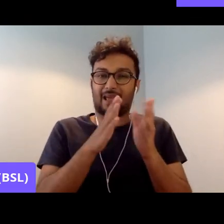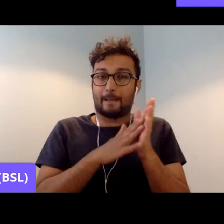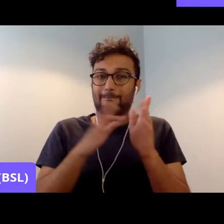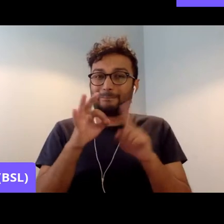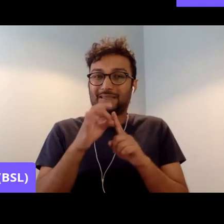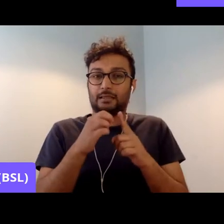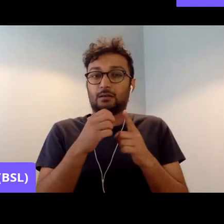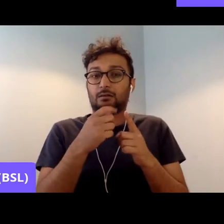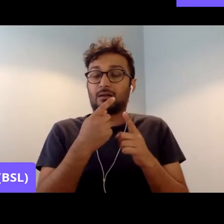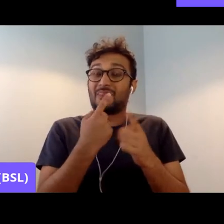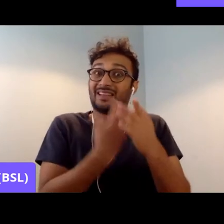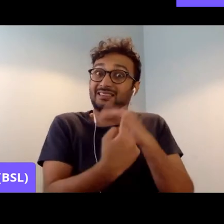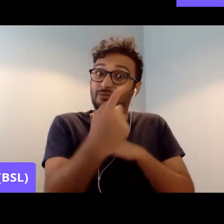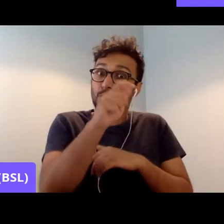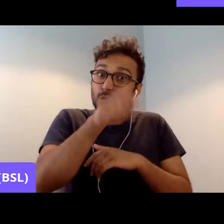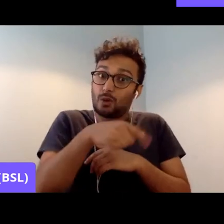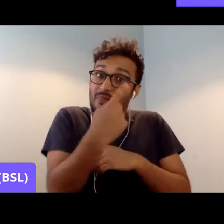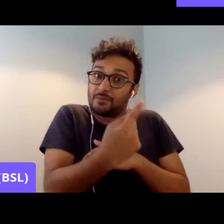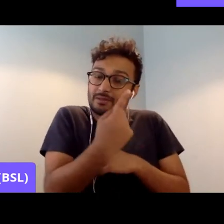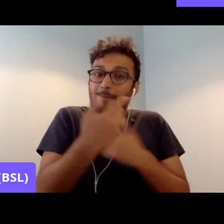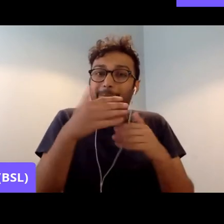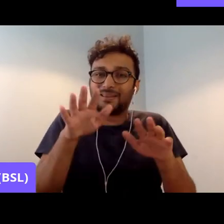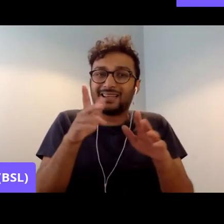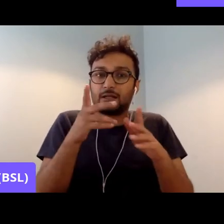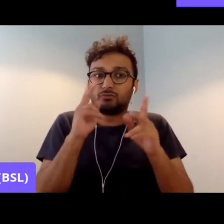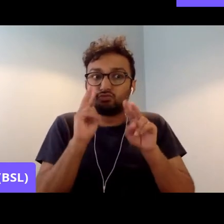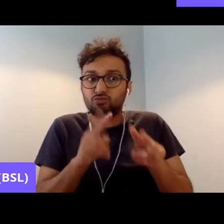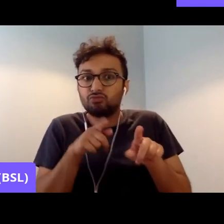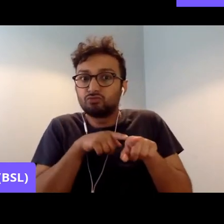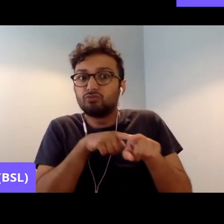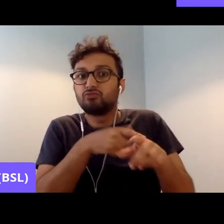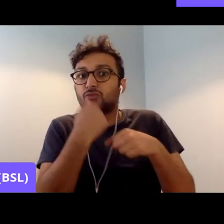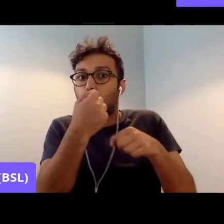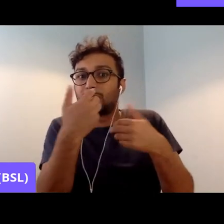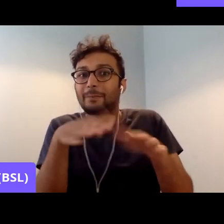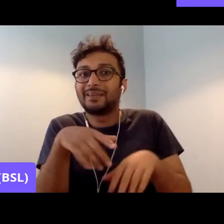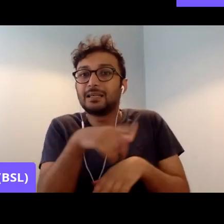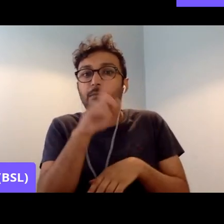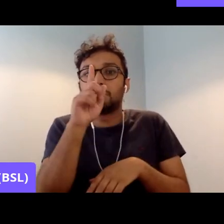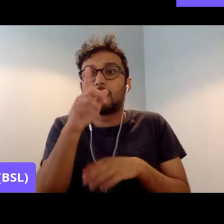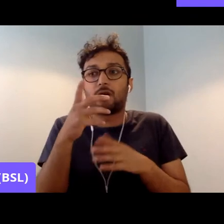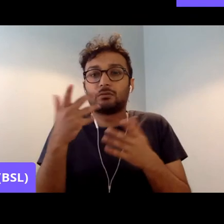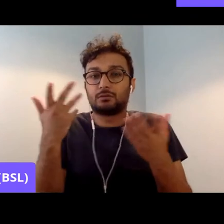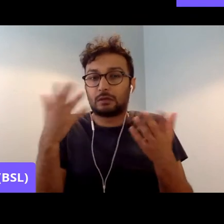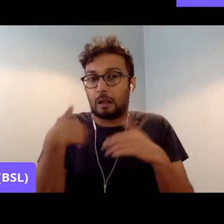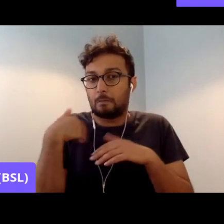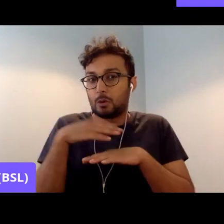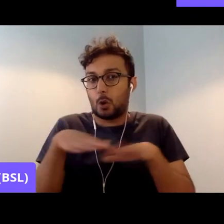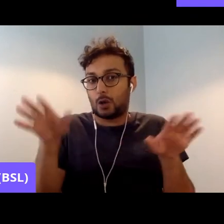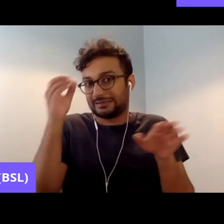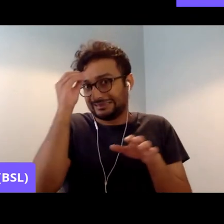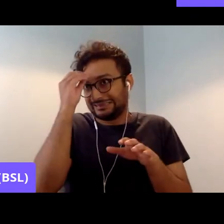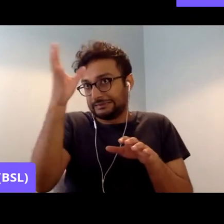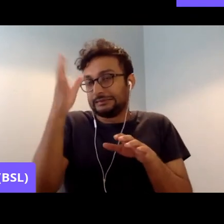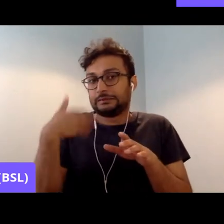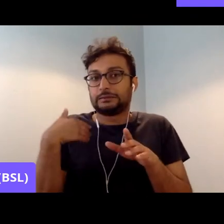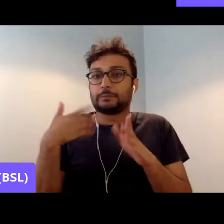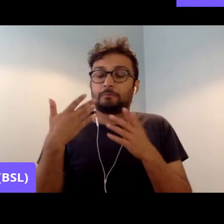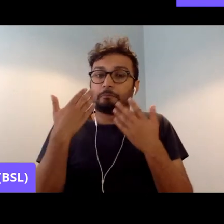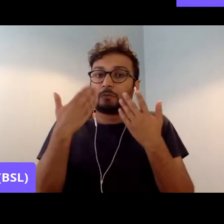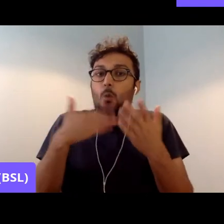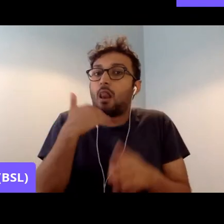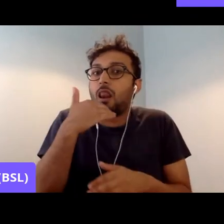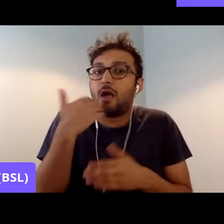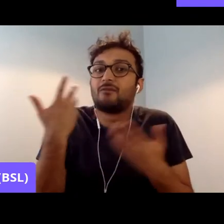But I'm really, really have to sort of say I don't know enough to to ratify the fact, the factual nature